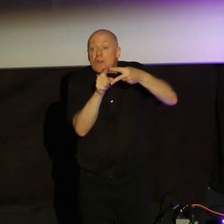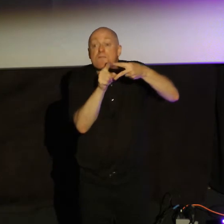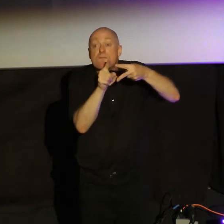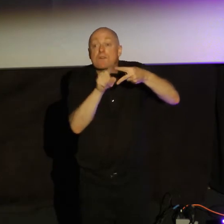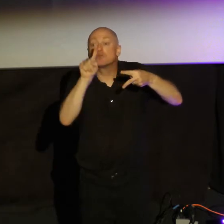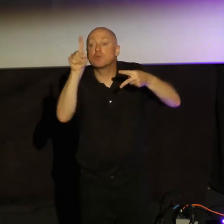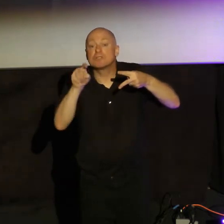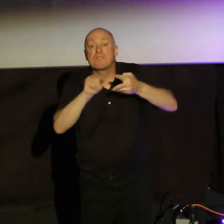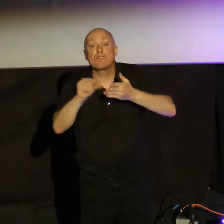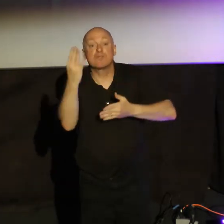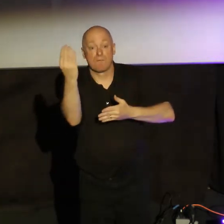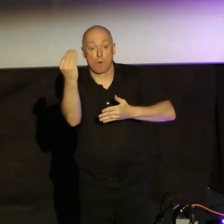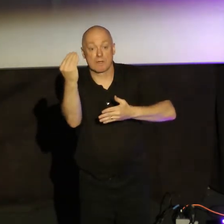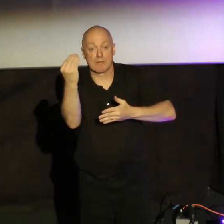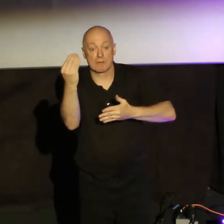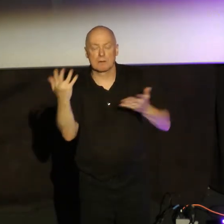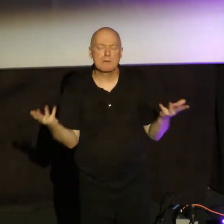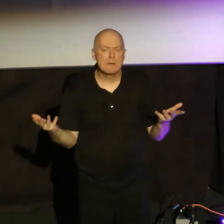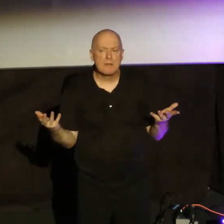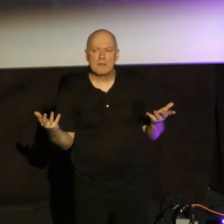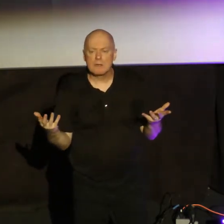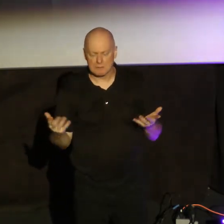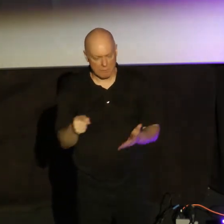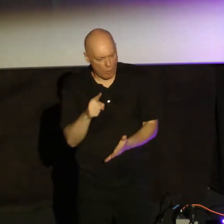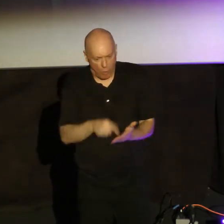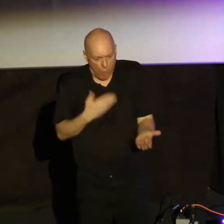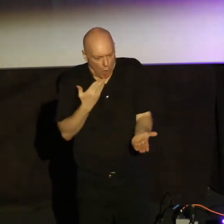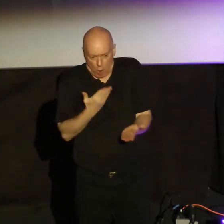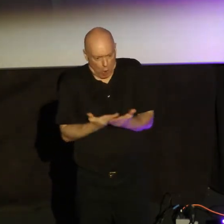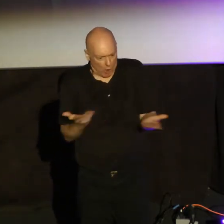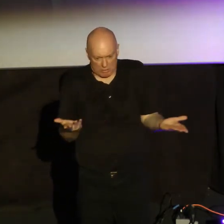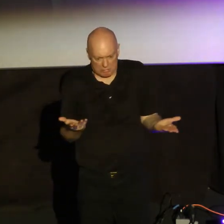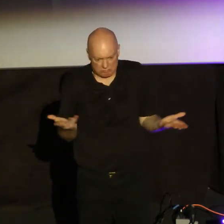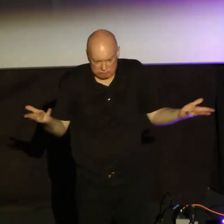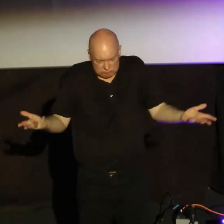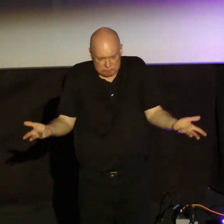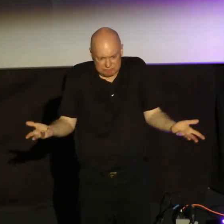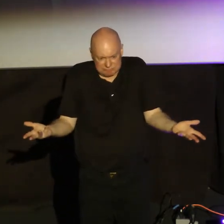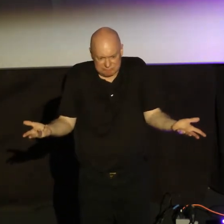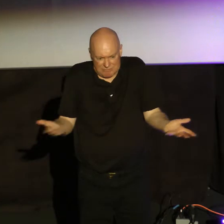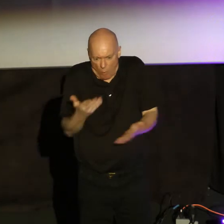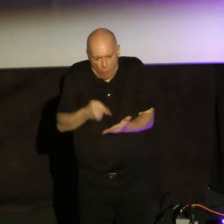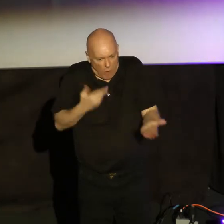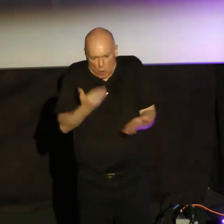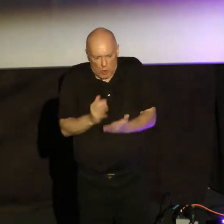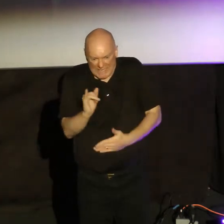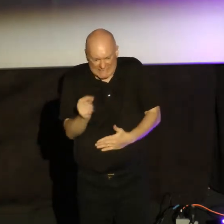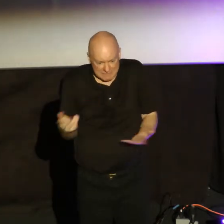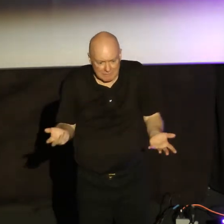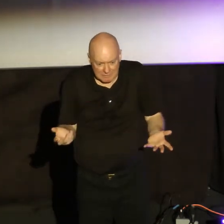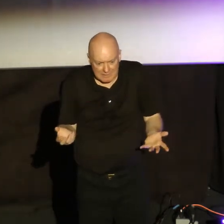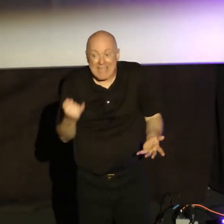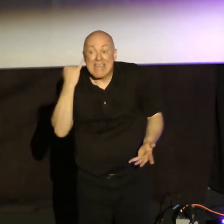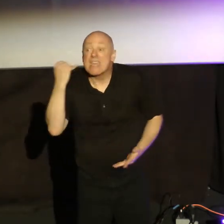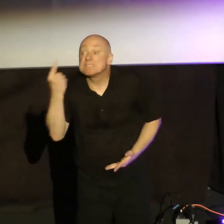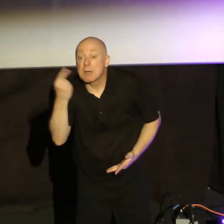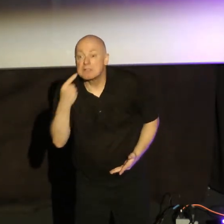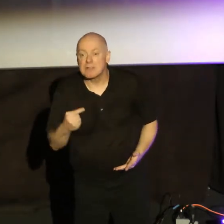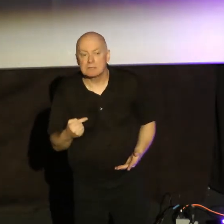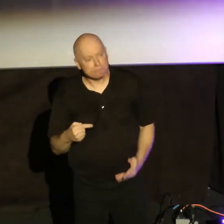14 he says this, What good is it, my brothers? So question one is this, What good is it, my brothers, if someone says he has faith